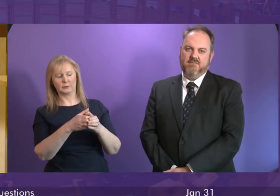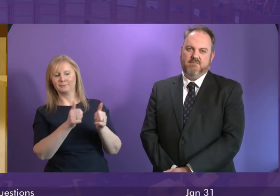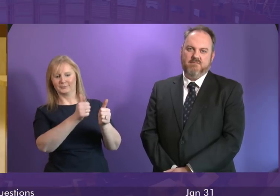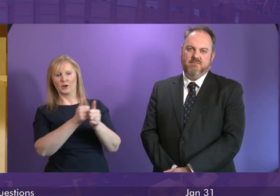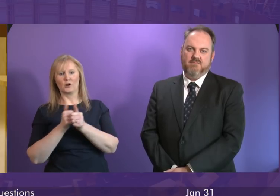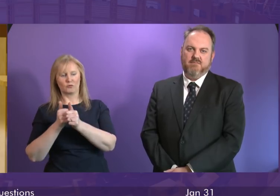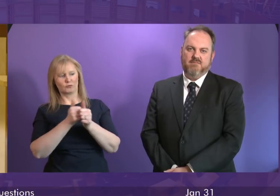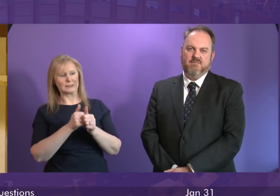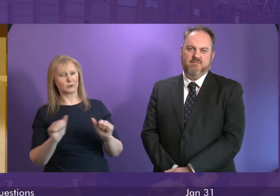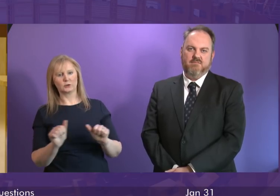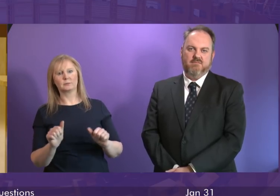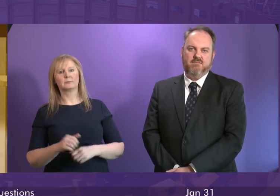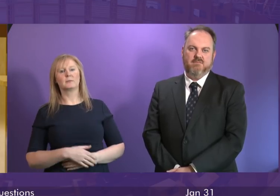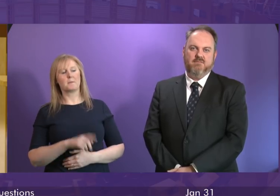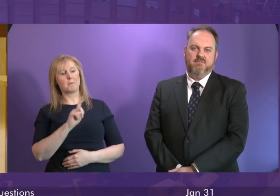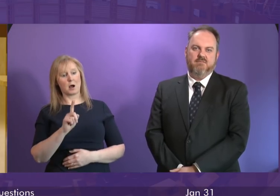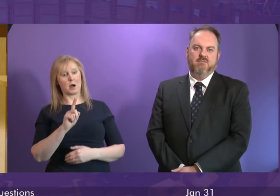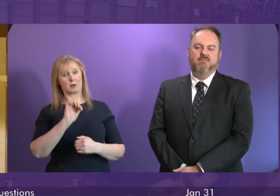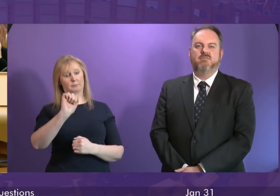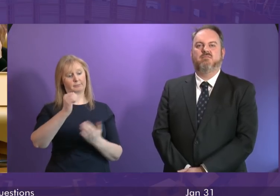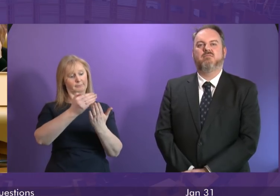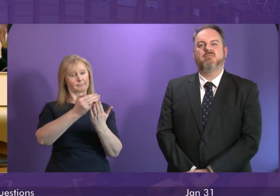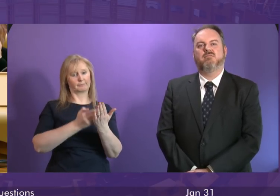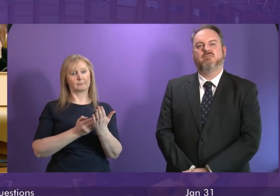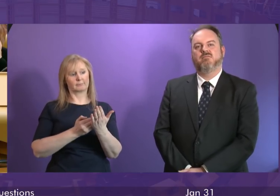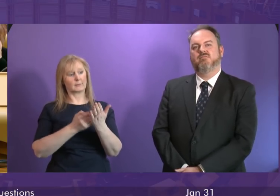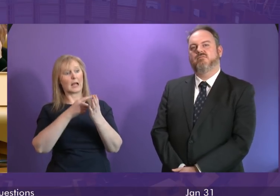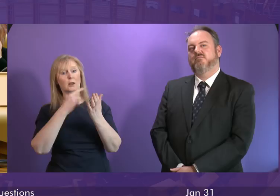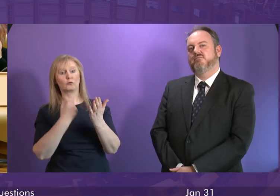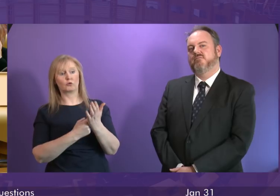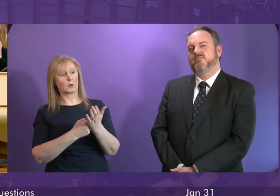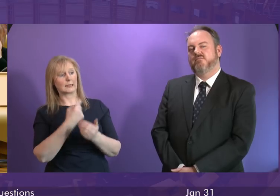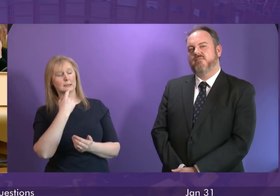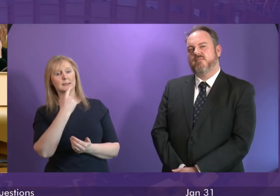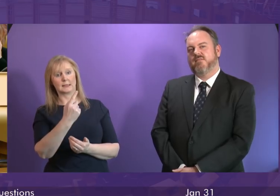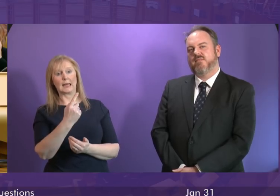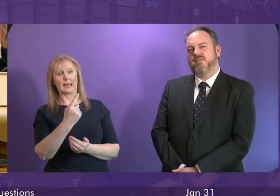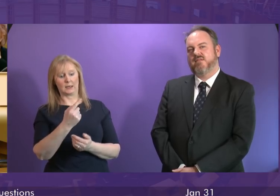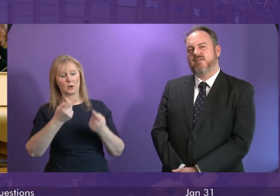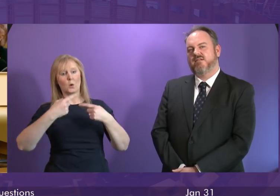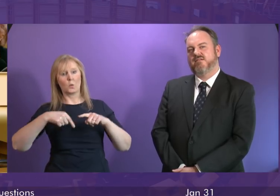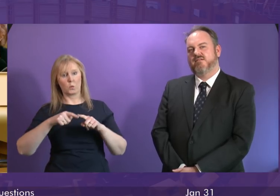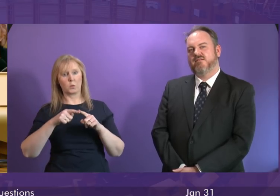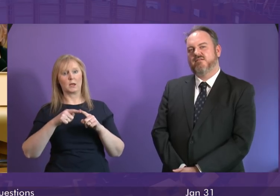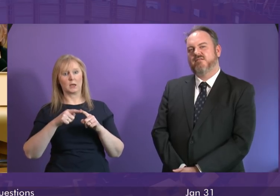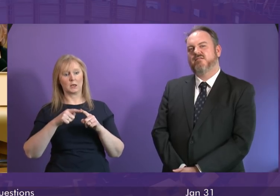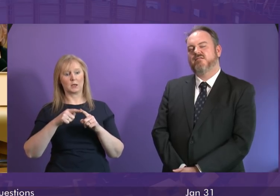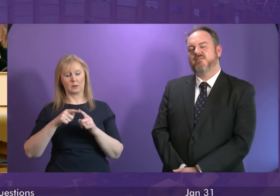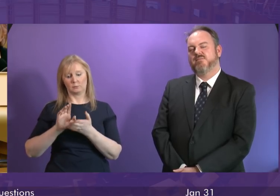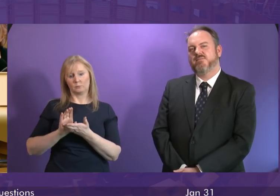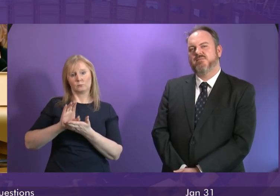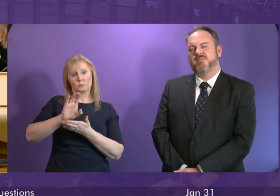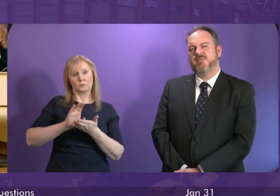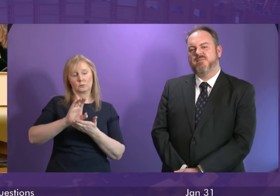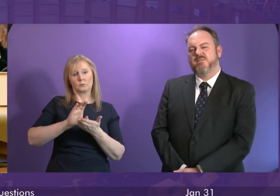else on the budget but in that proposal Alec Rowley suggested that we free up more money for local